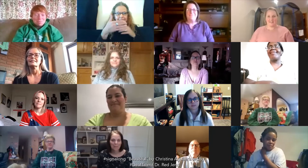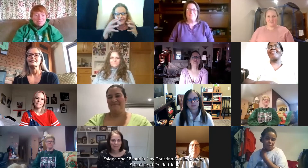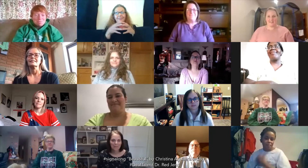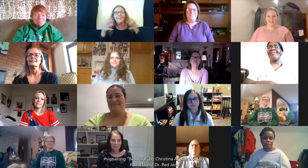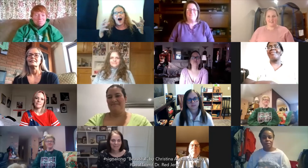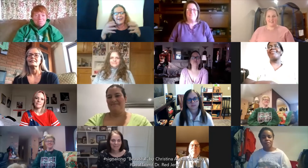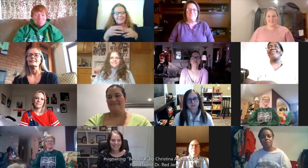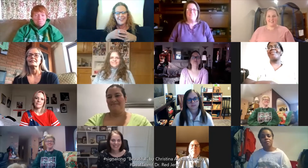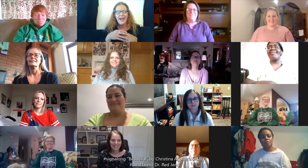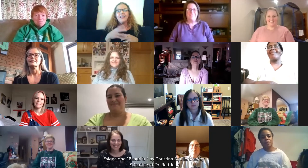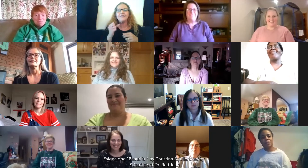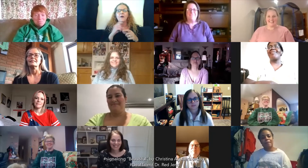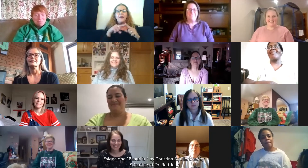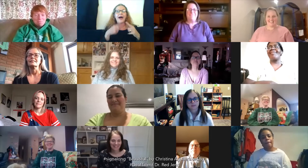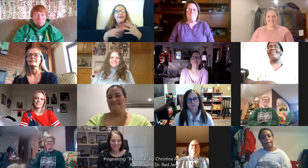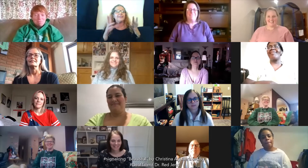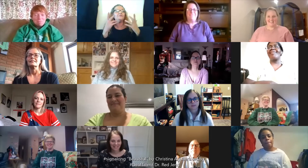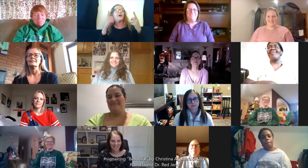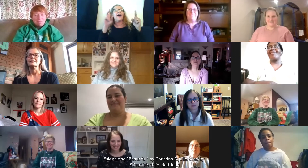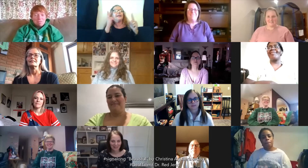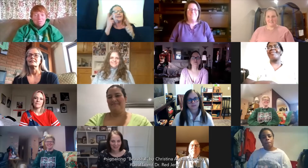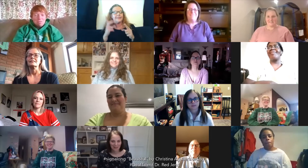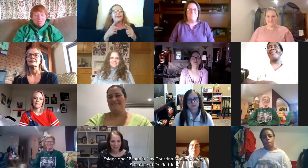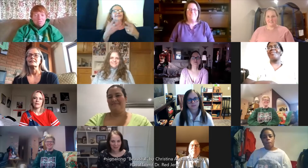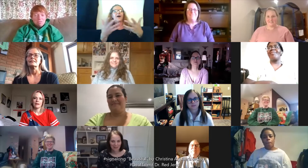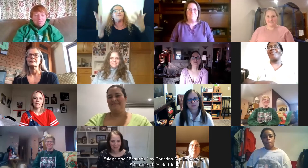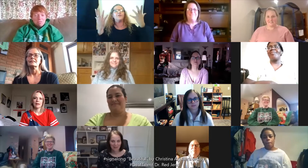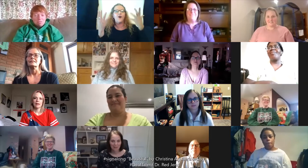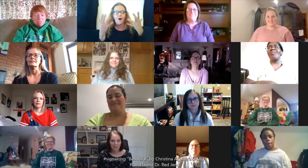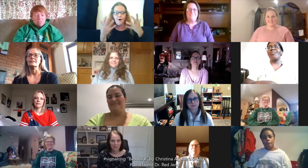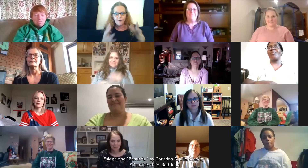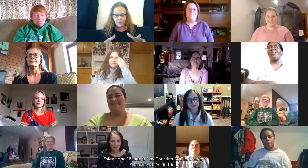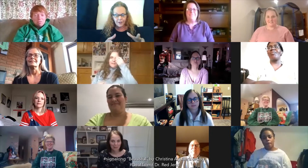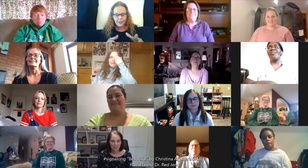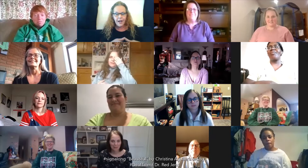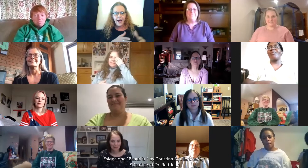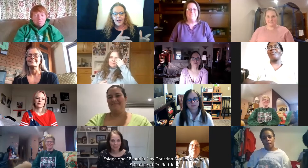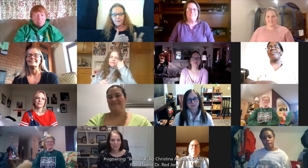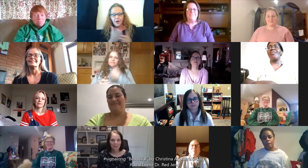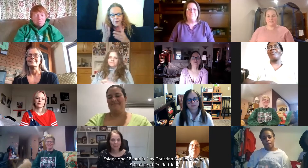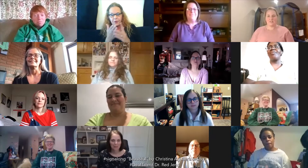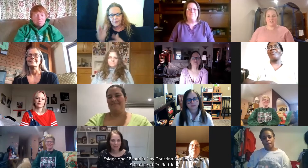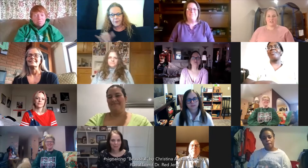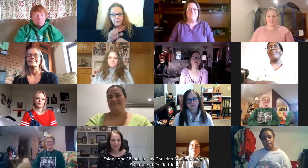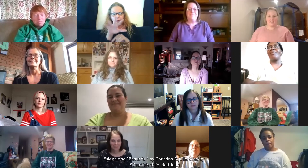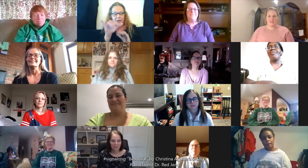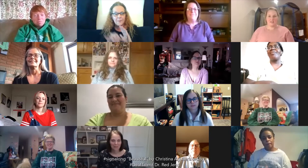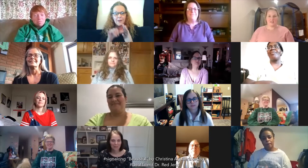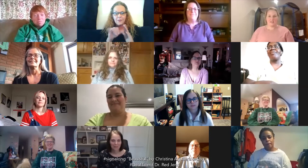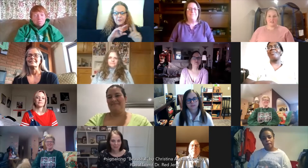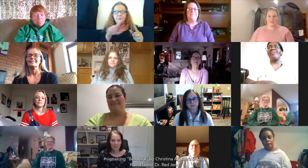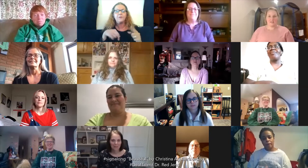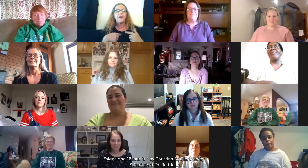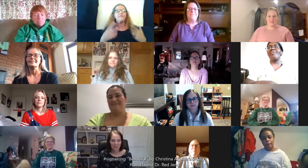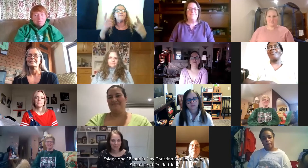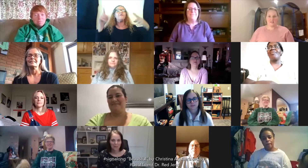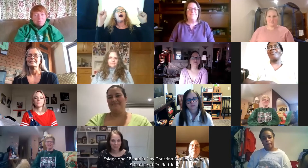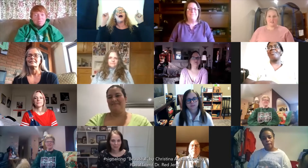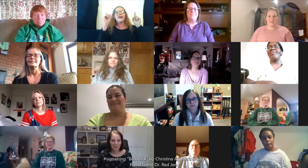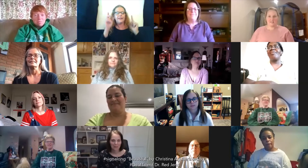a lot so when i get to finally see it is after it's all over and i'm going through it to put it up on youtube is when i finally